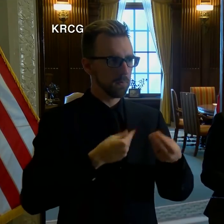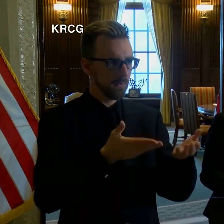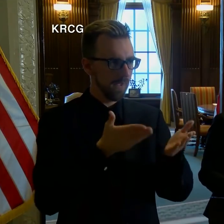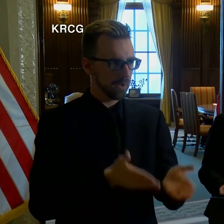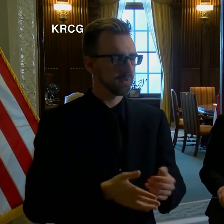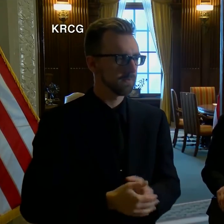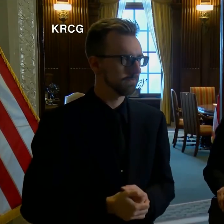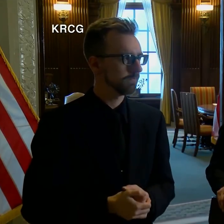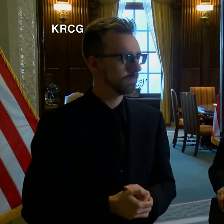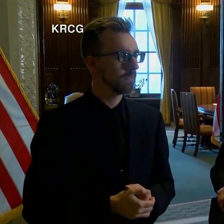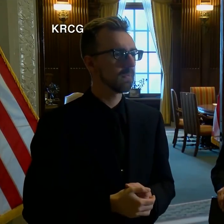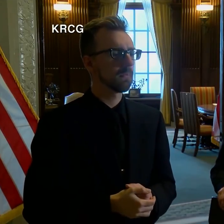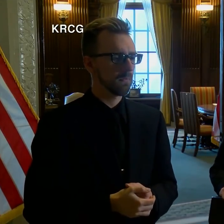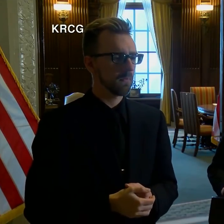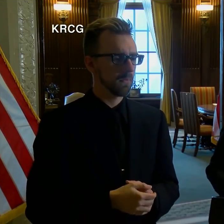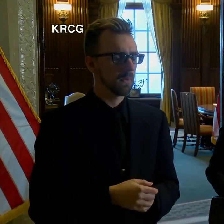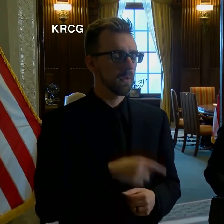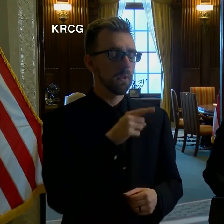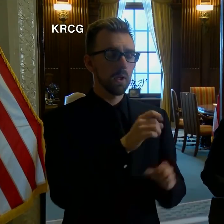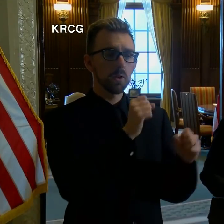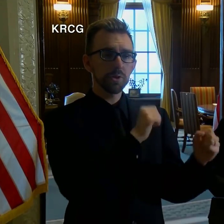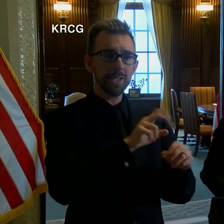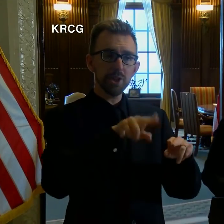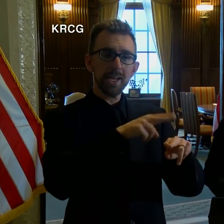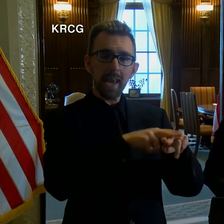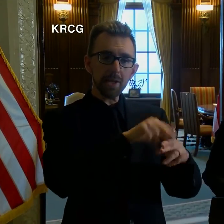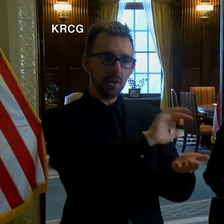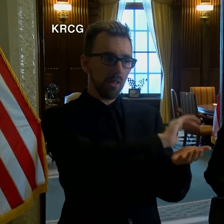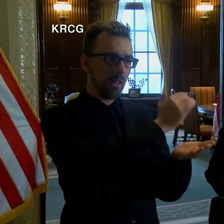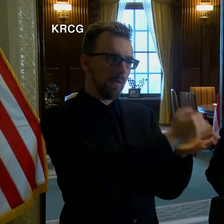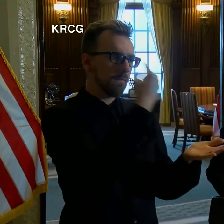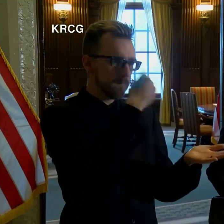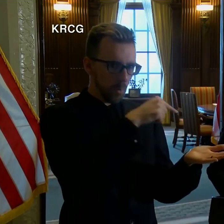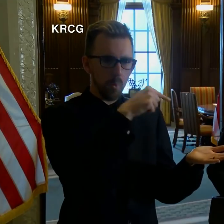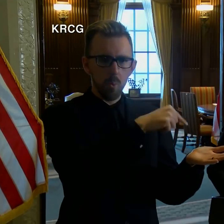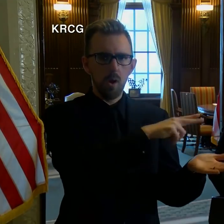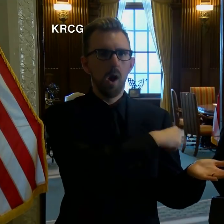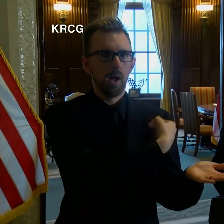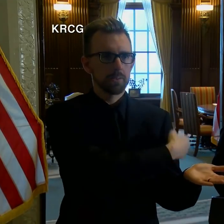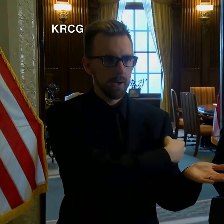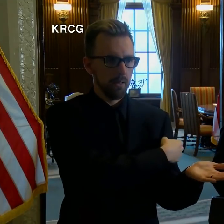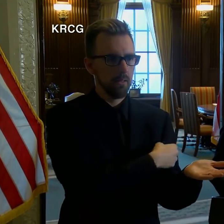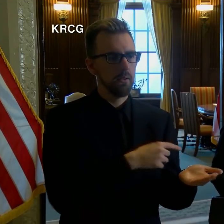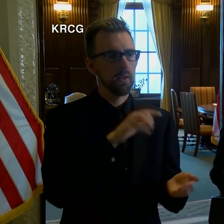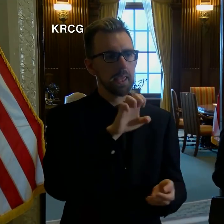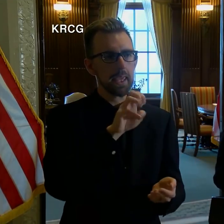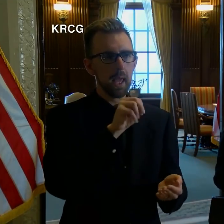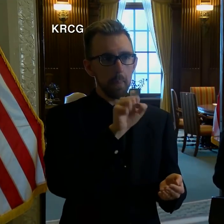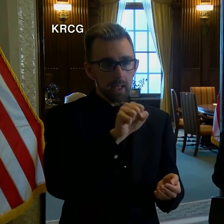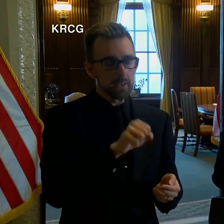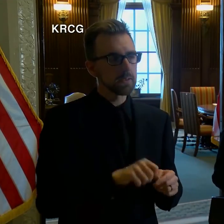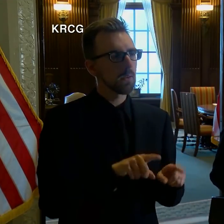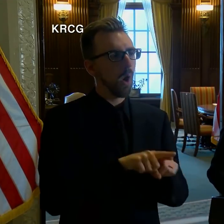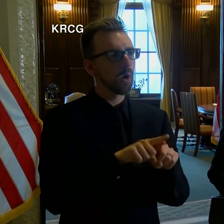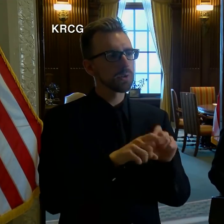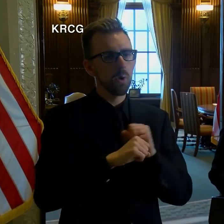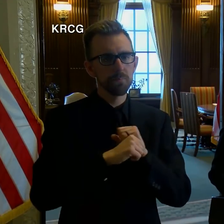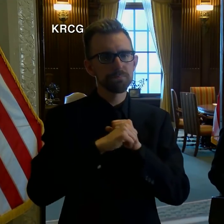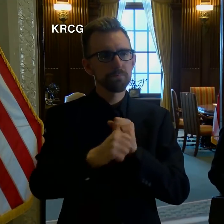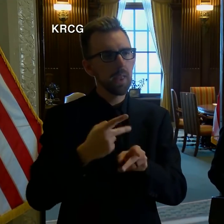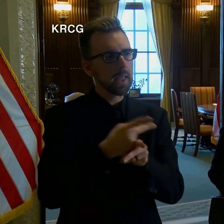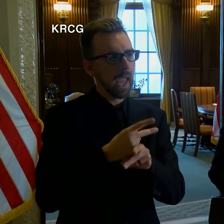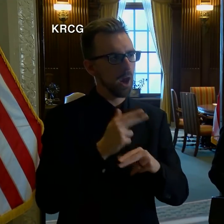The strategic national stockpile is for hospitals, EMS, as well as long-term care